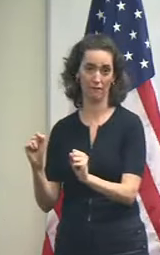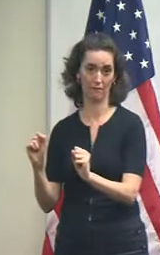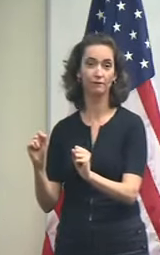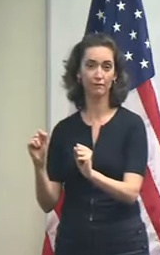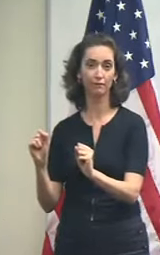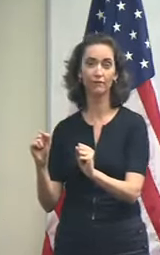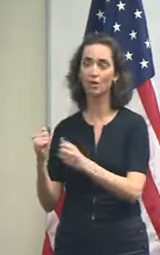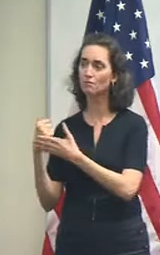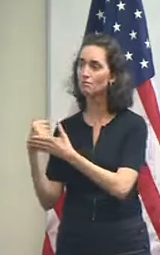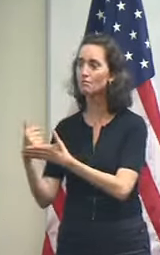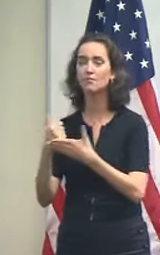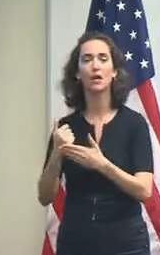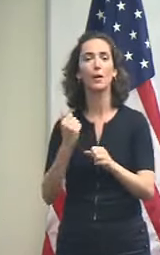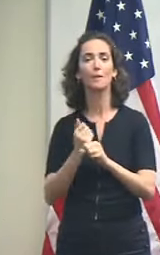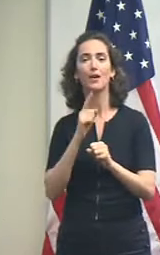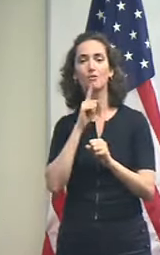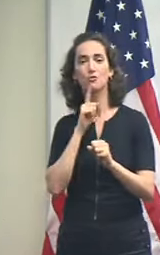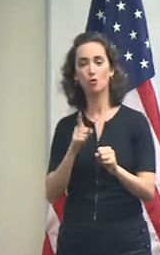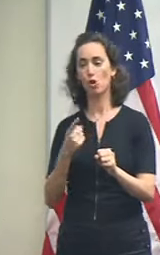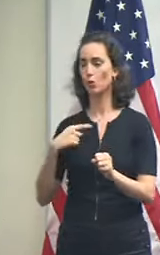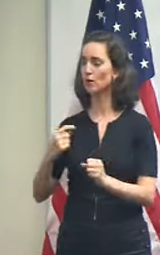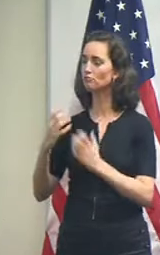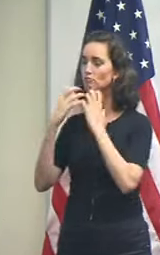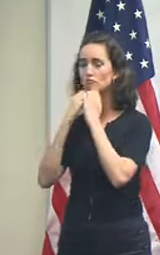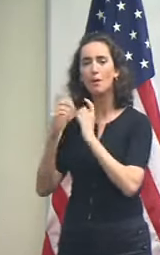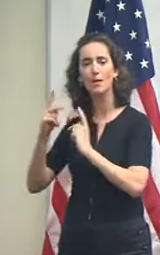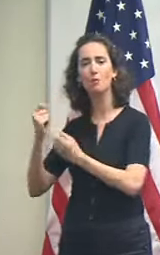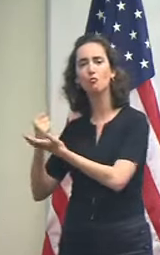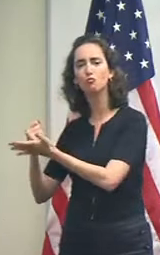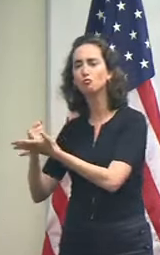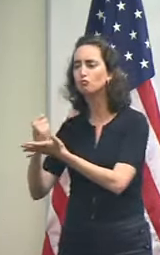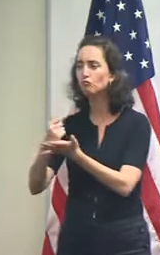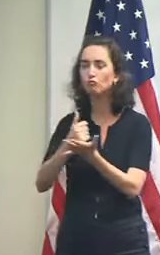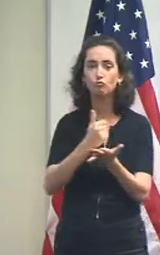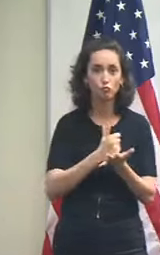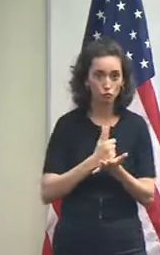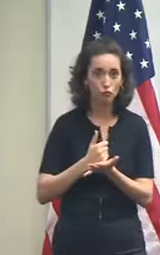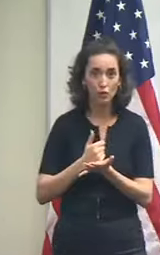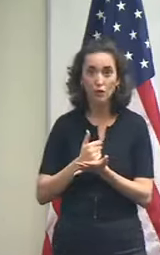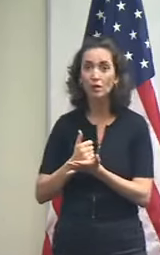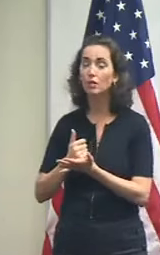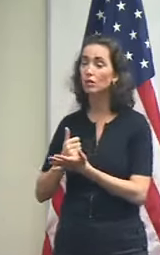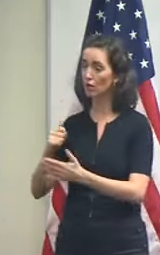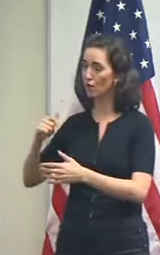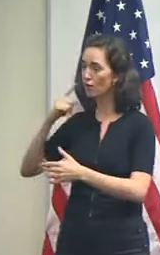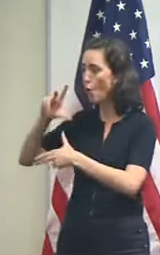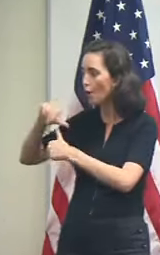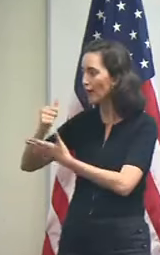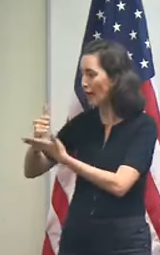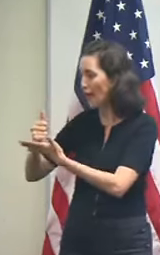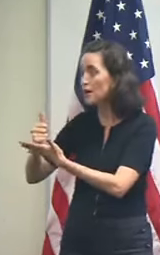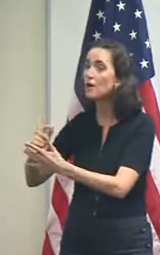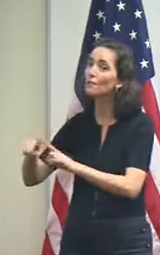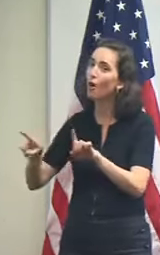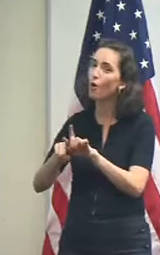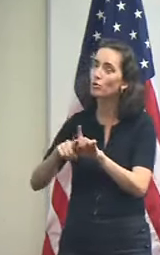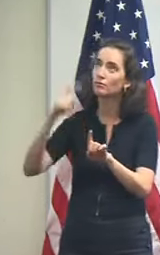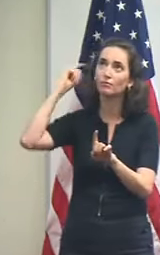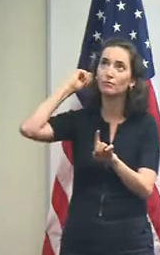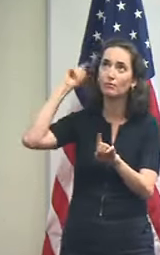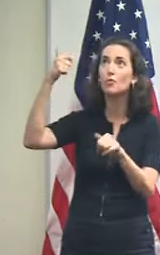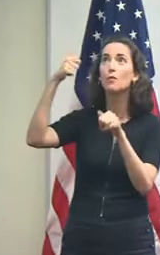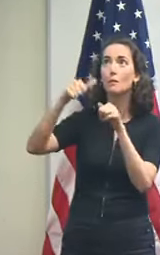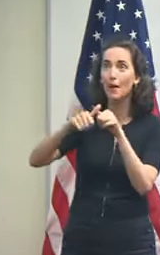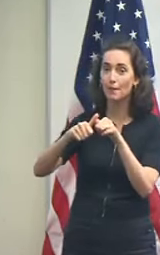And let's make sure that while we're being a good neighbor as it relates to their needs from the hurricane, we're also being a good neighbor in making